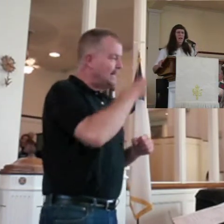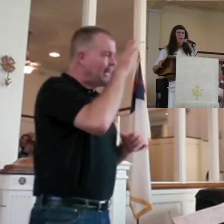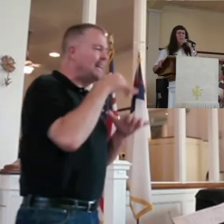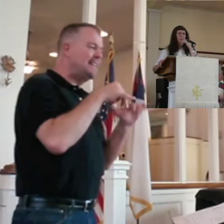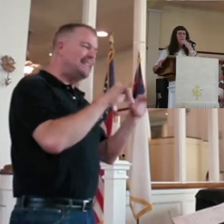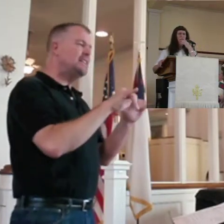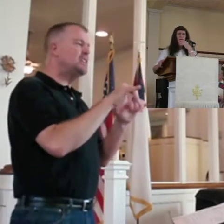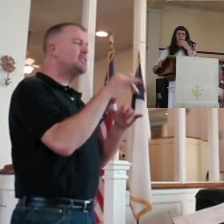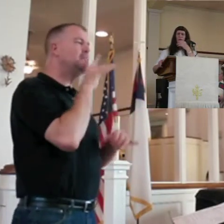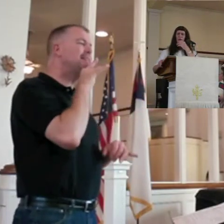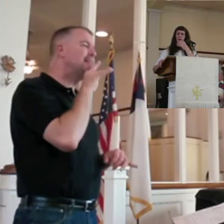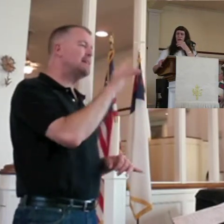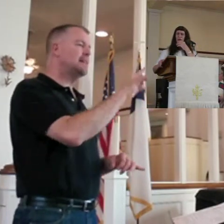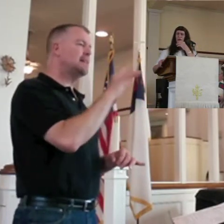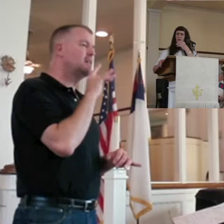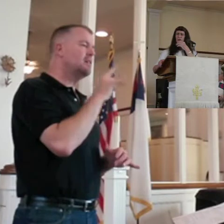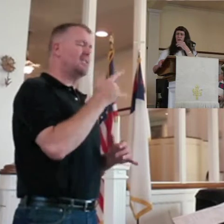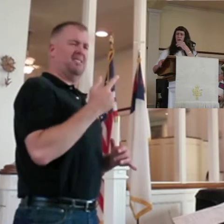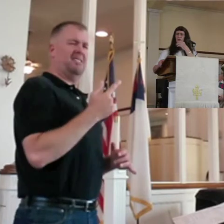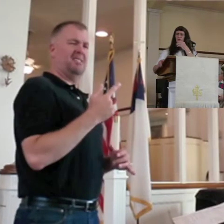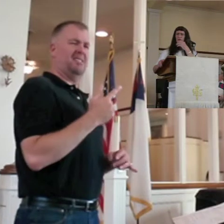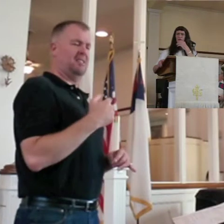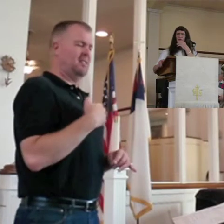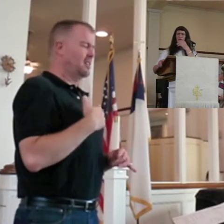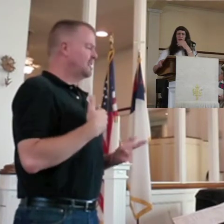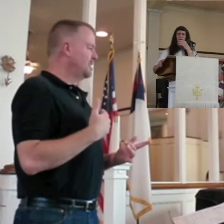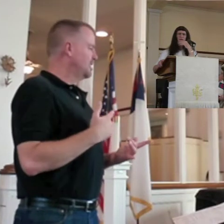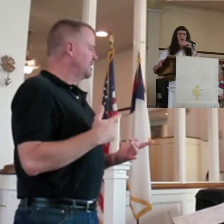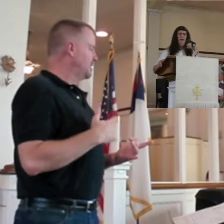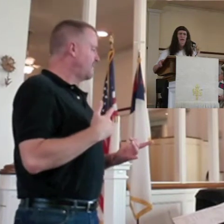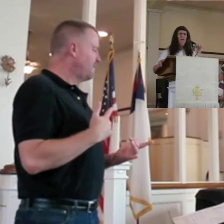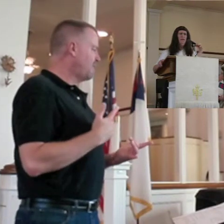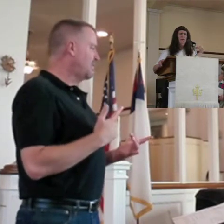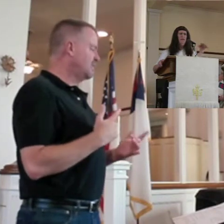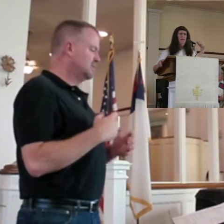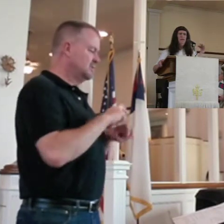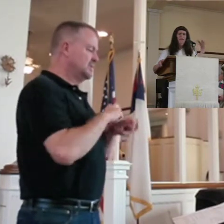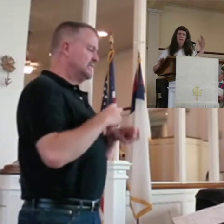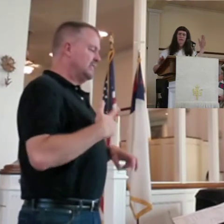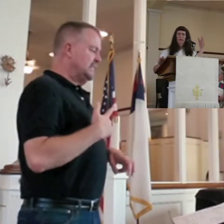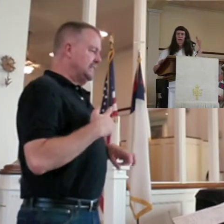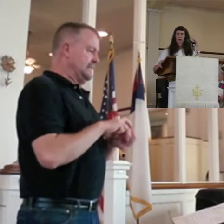And here I was wondering why I'm following around.